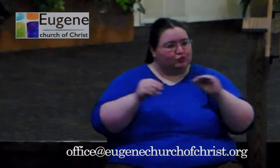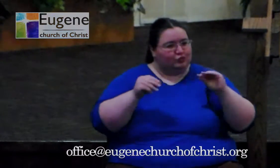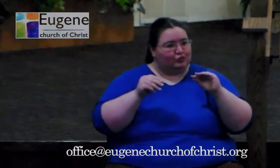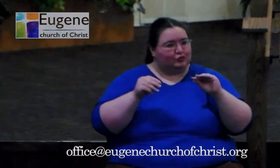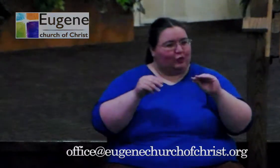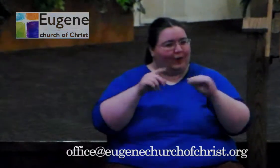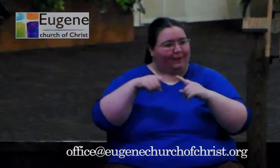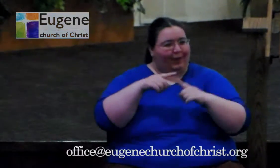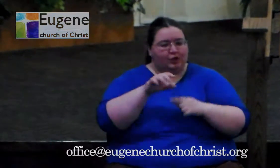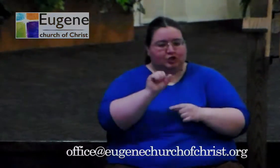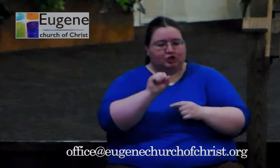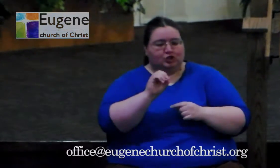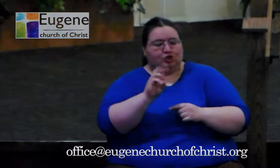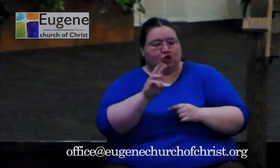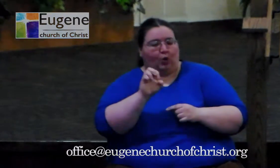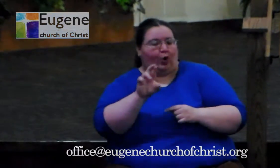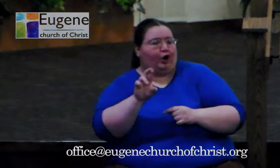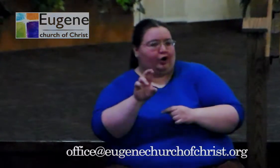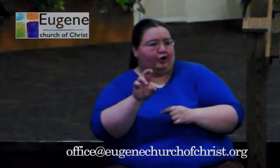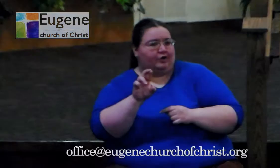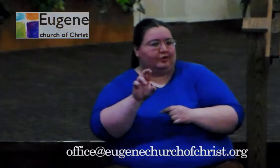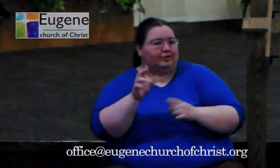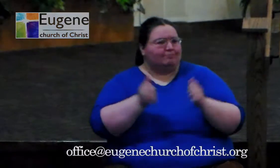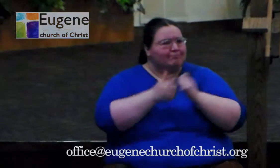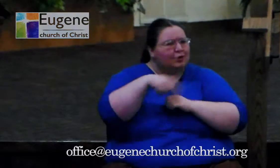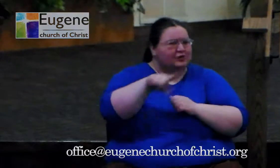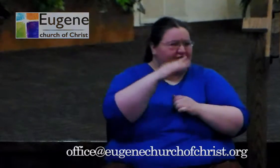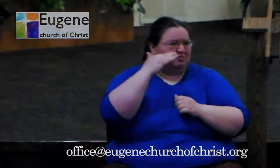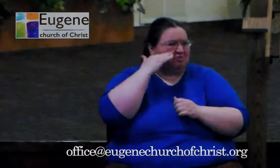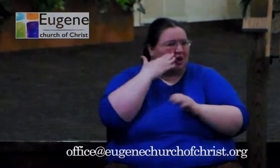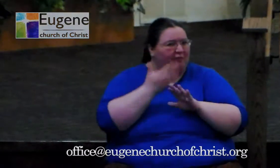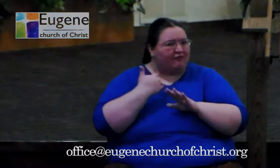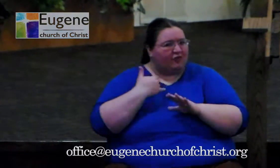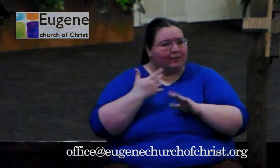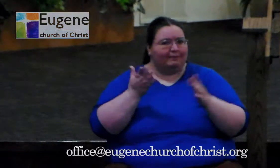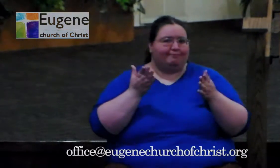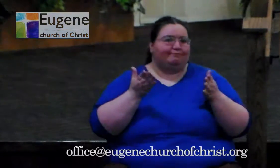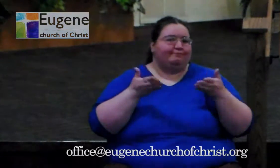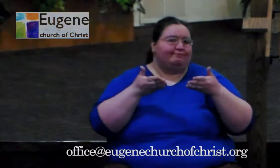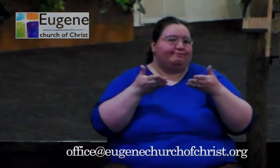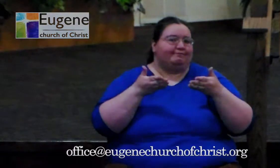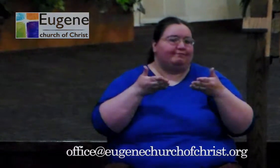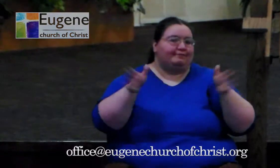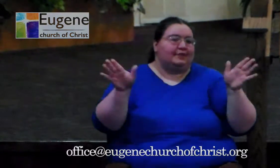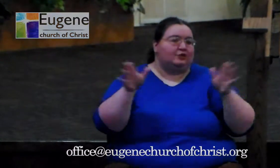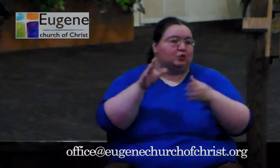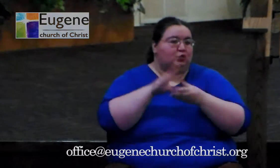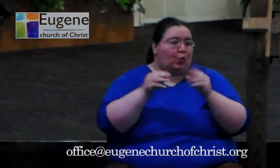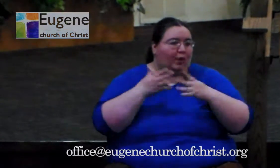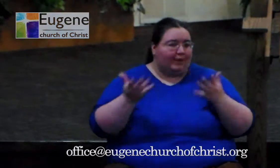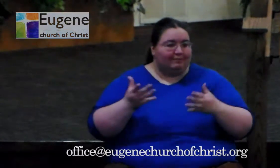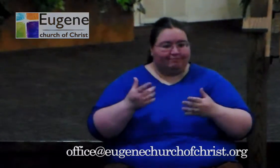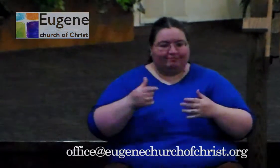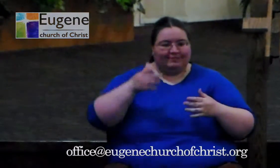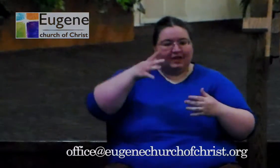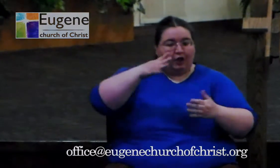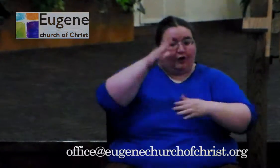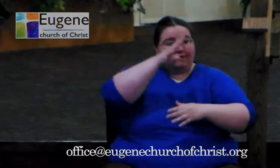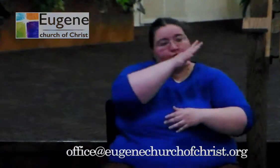remember this, but the gist of the story is you have someone out there sowing seed, and the picture I get is just somebody just kind of